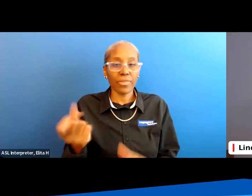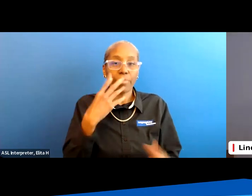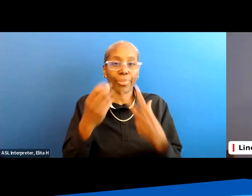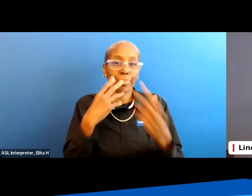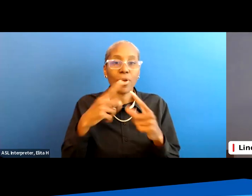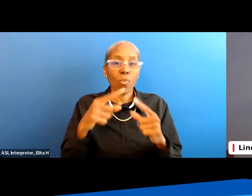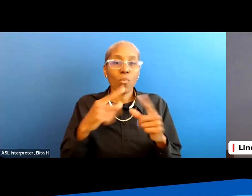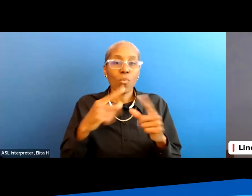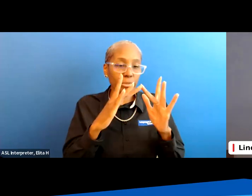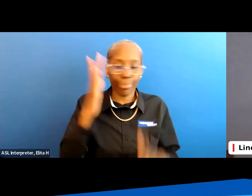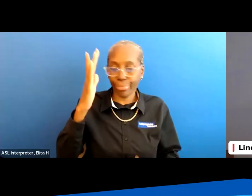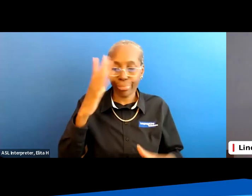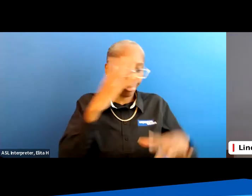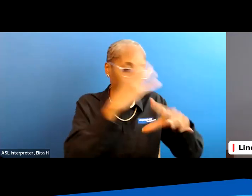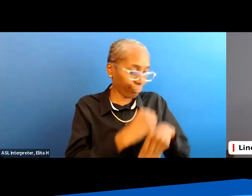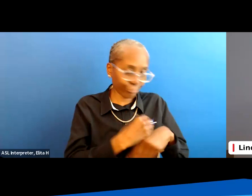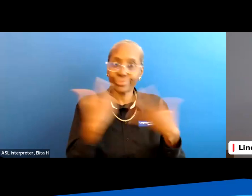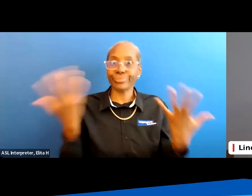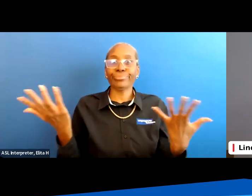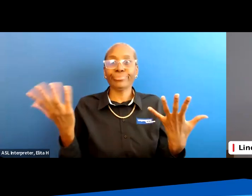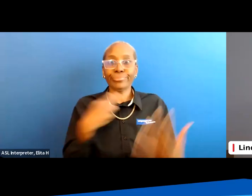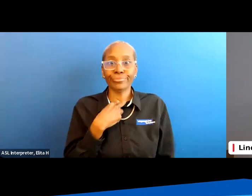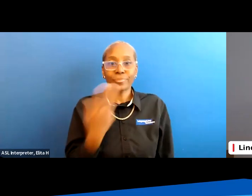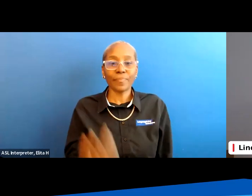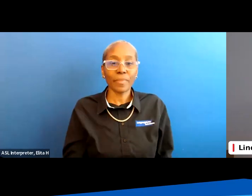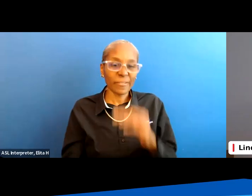was on my little hiatus in this um